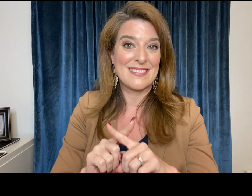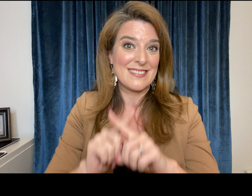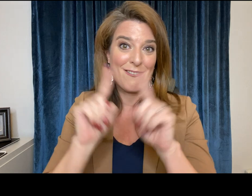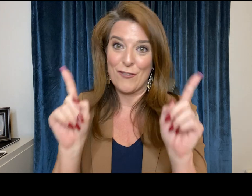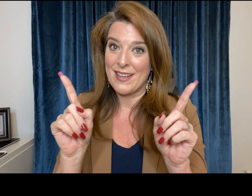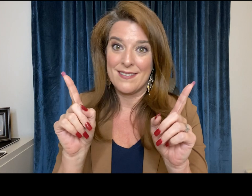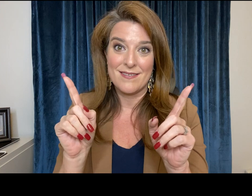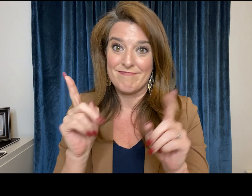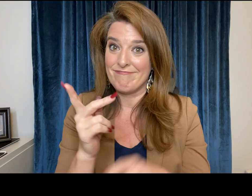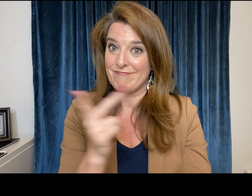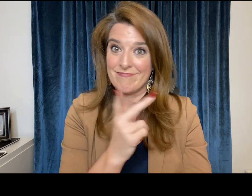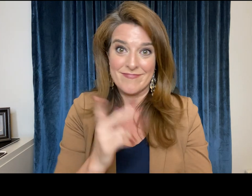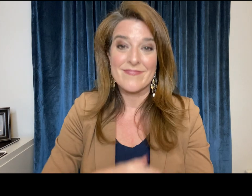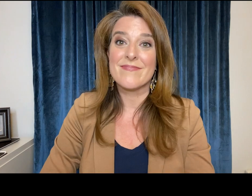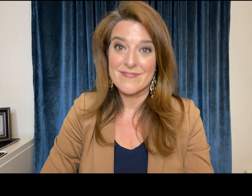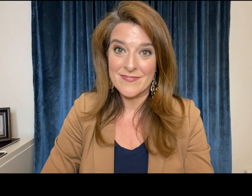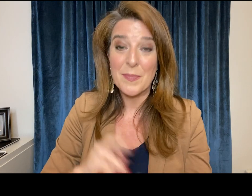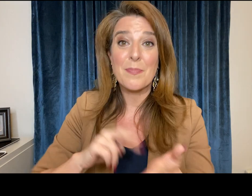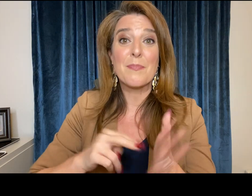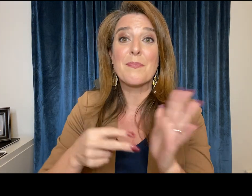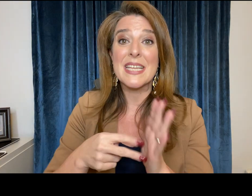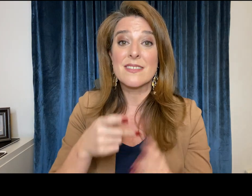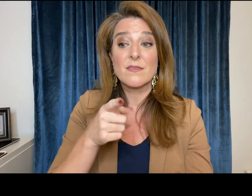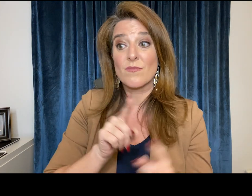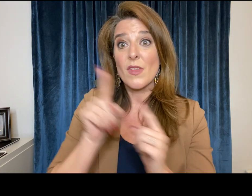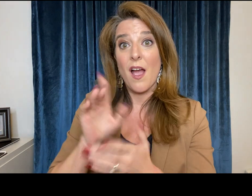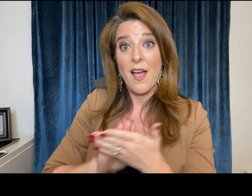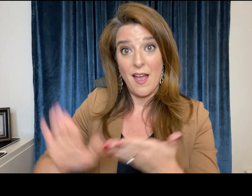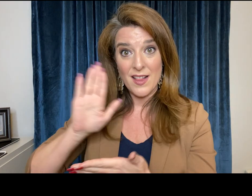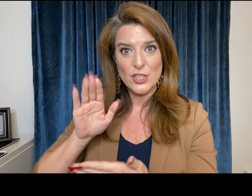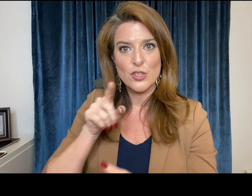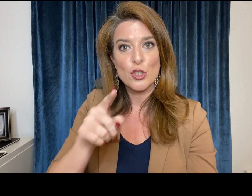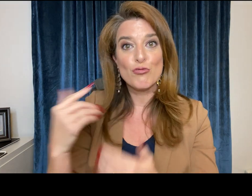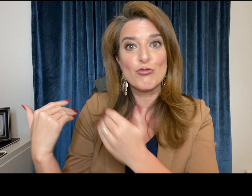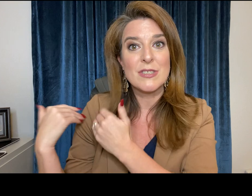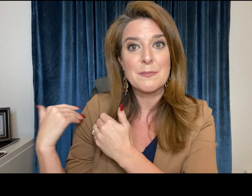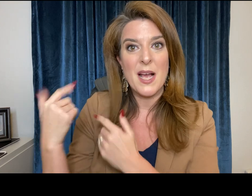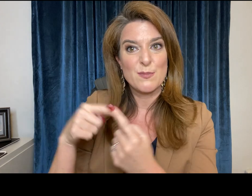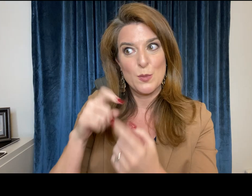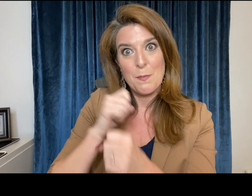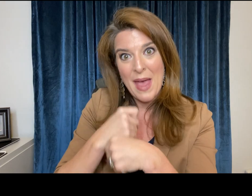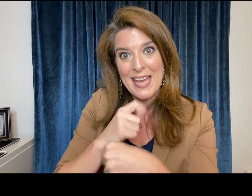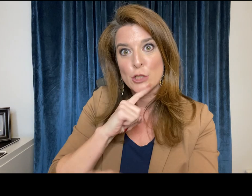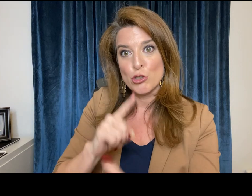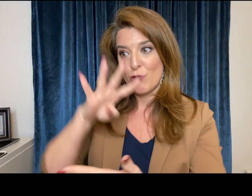high school and college are two different worlds when you're ready to go to college you are now